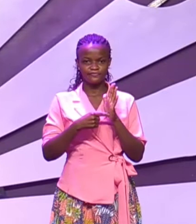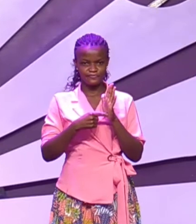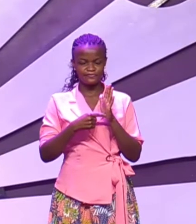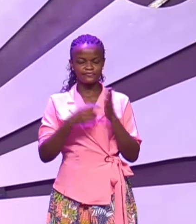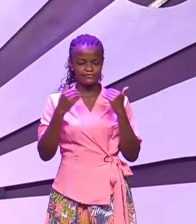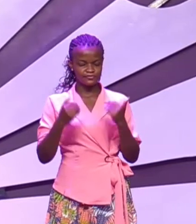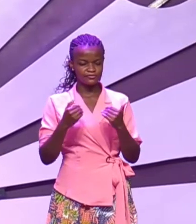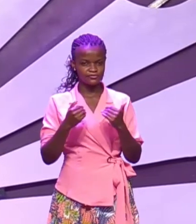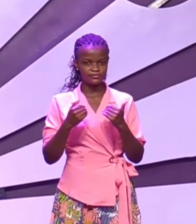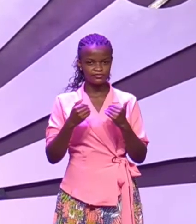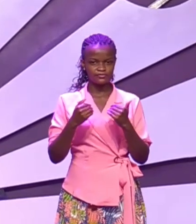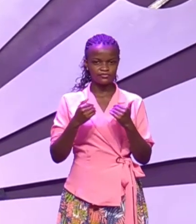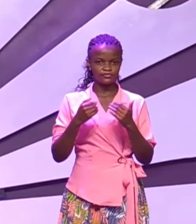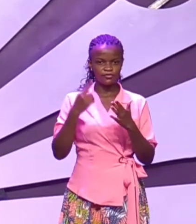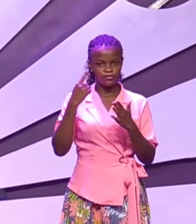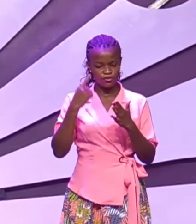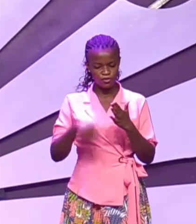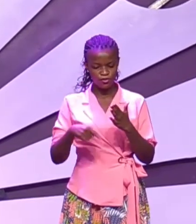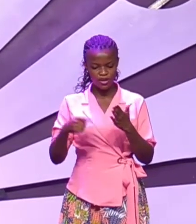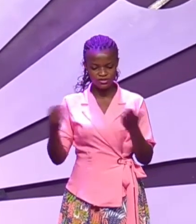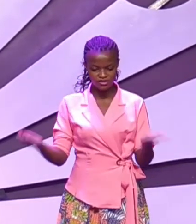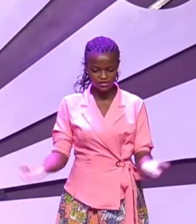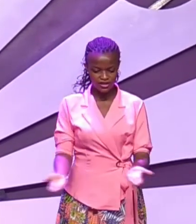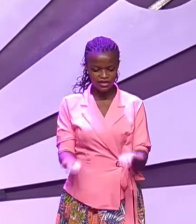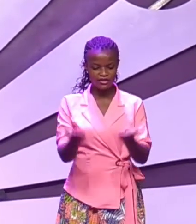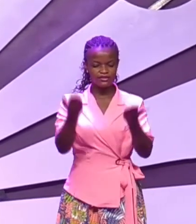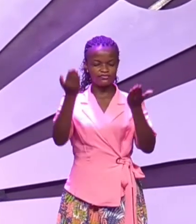next thing you need to do is to raise the shield of faith